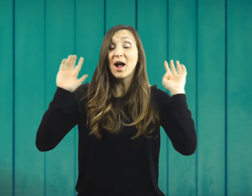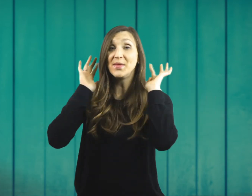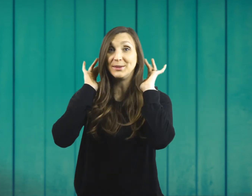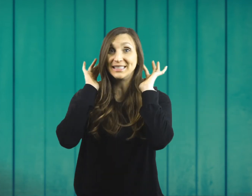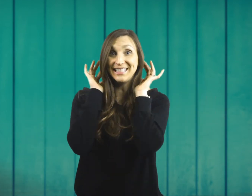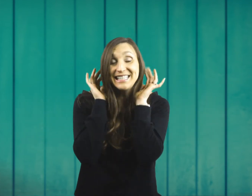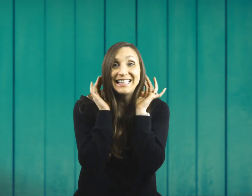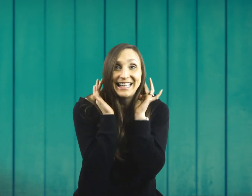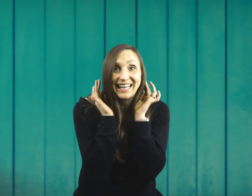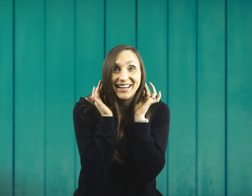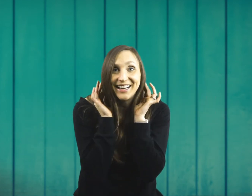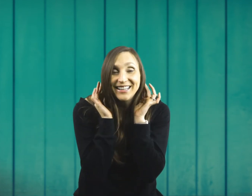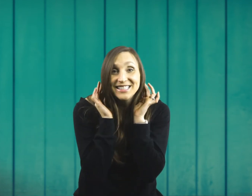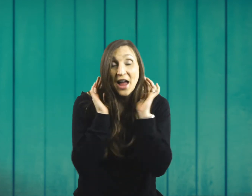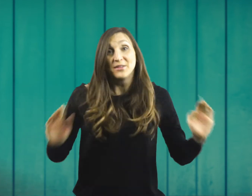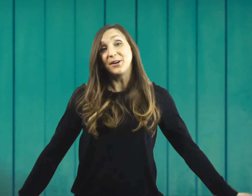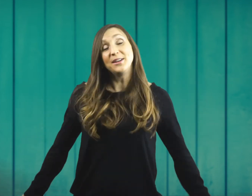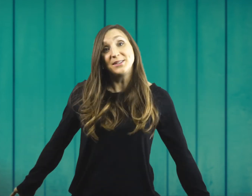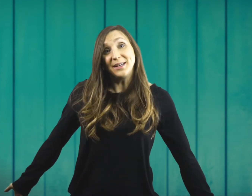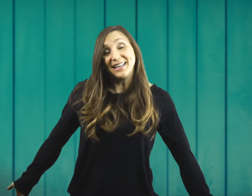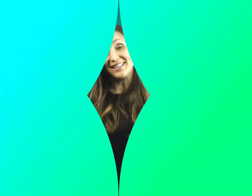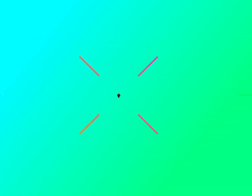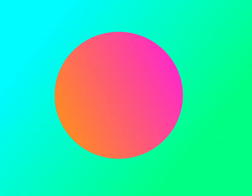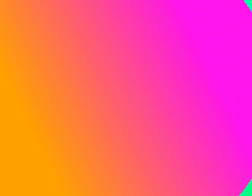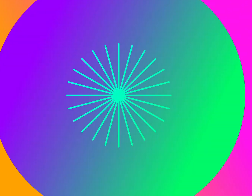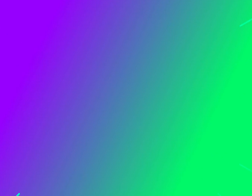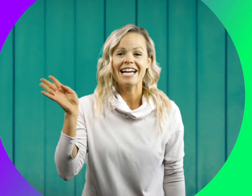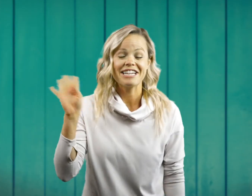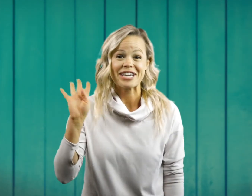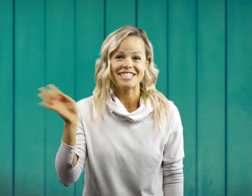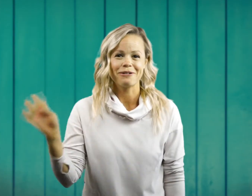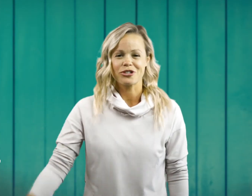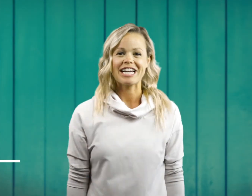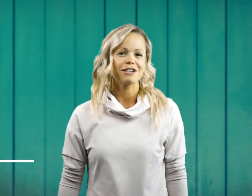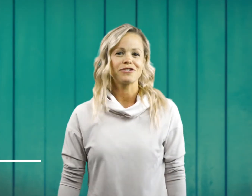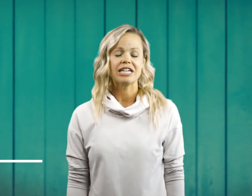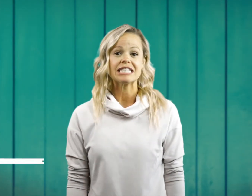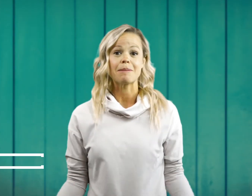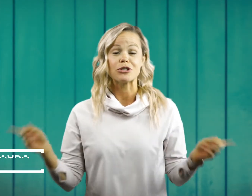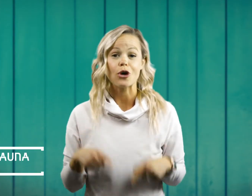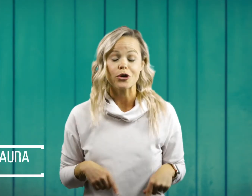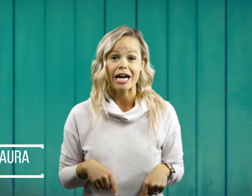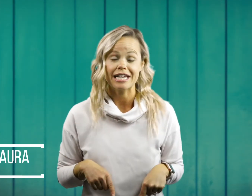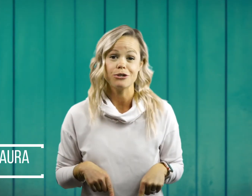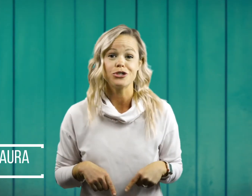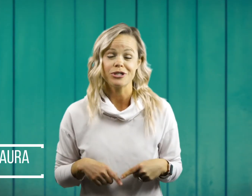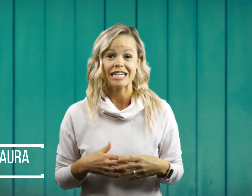on those listening ears for our story this week. Hi, Little Kids' Own Treehouse friends. I'm so glad that you tuned in